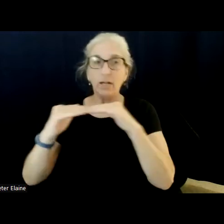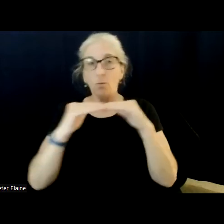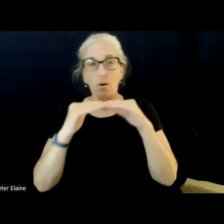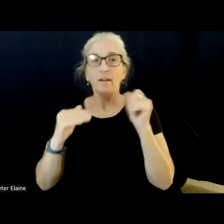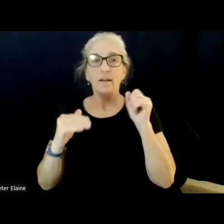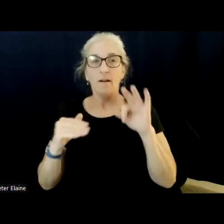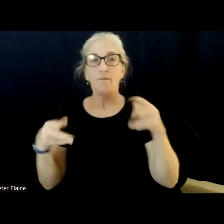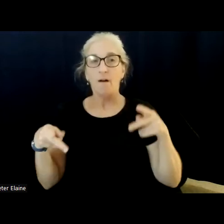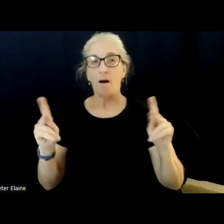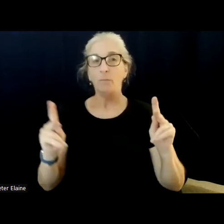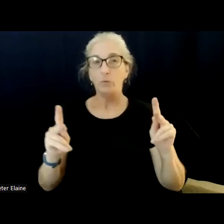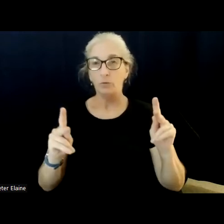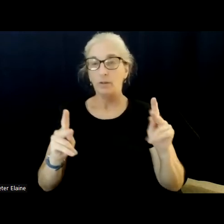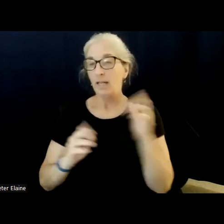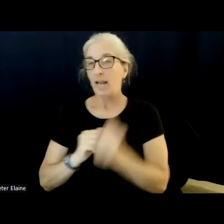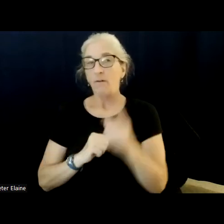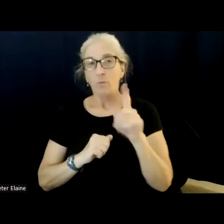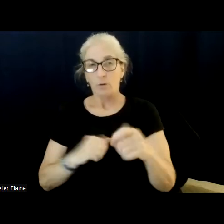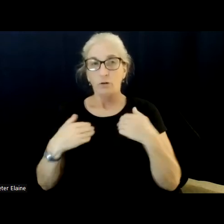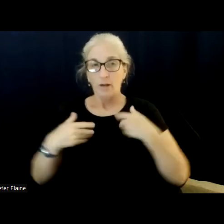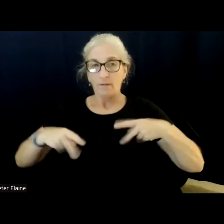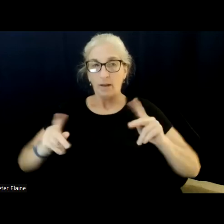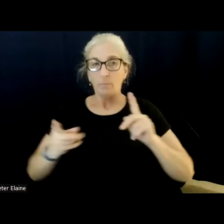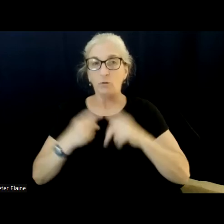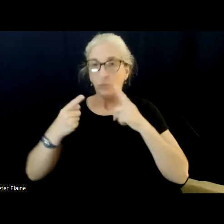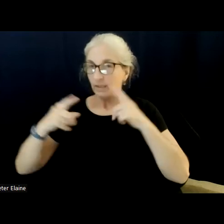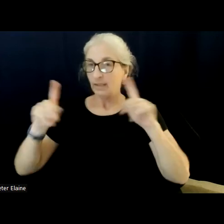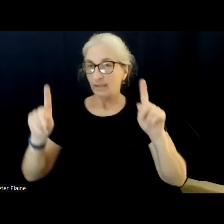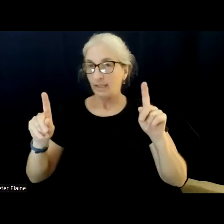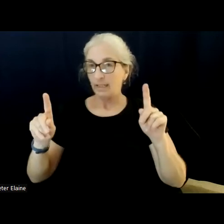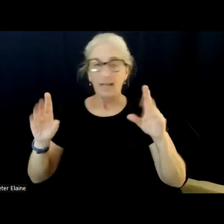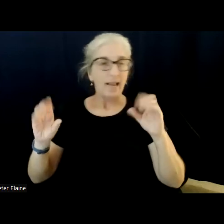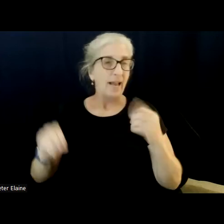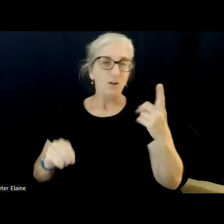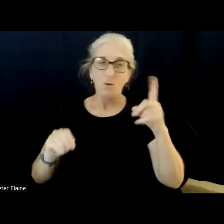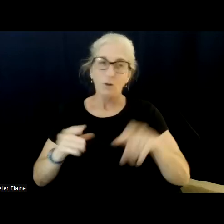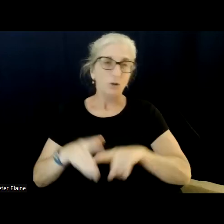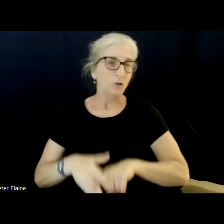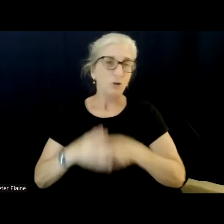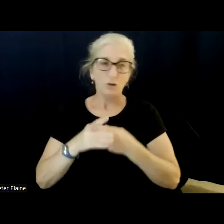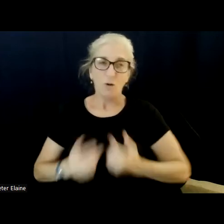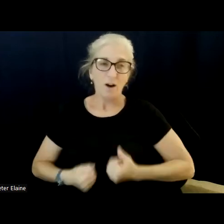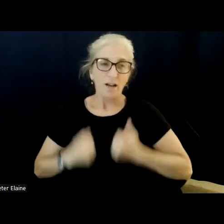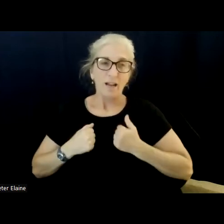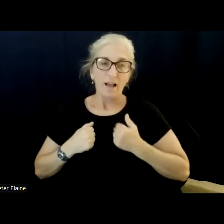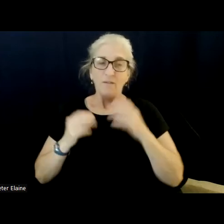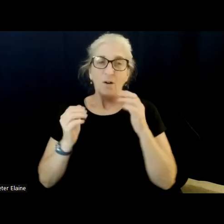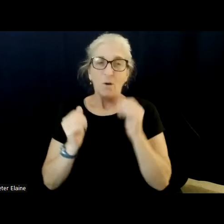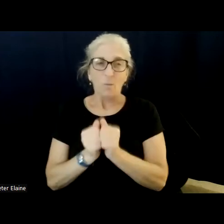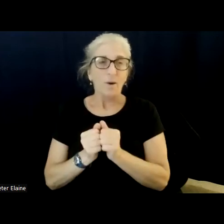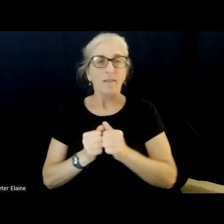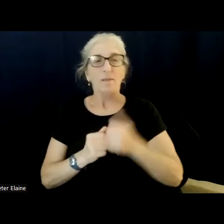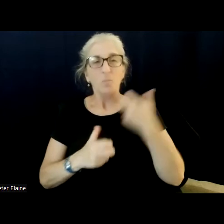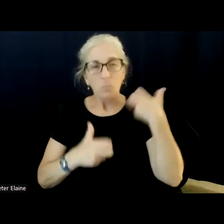the opportunity to succeed in life and no one should actually start life with an anchor around their, around their leg. So that's what I'm committed to,